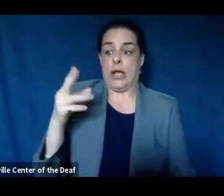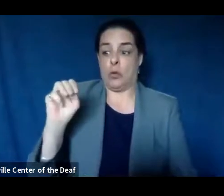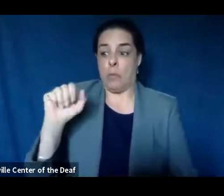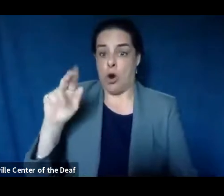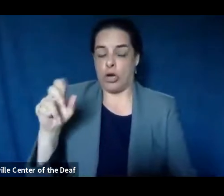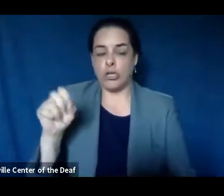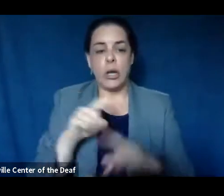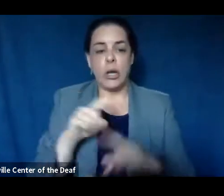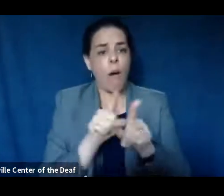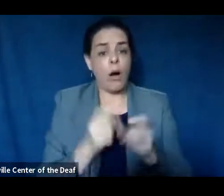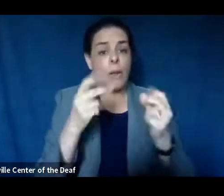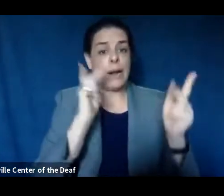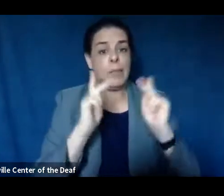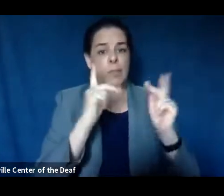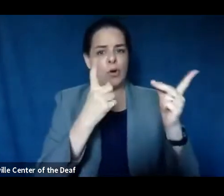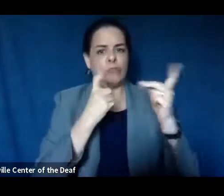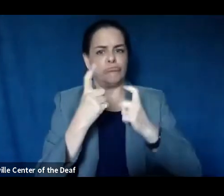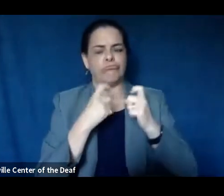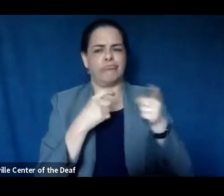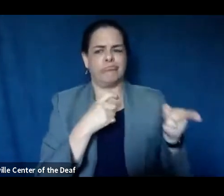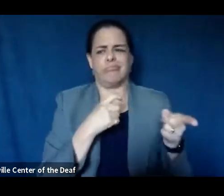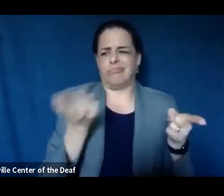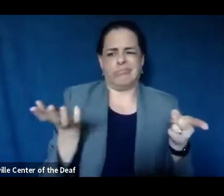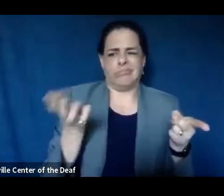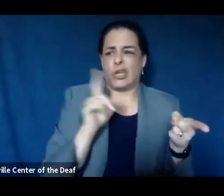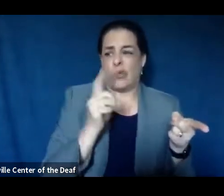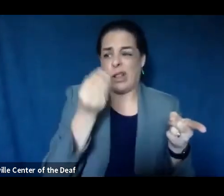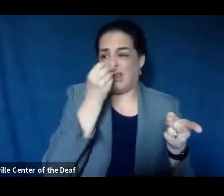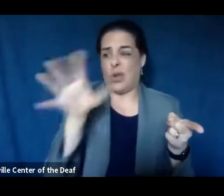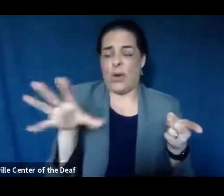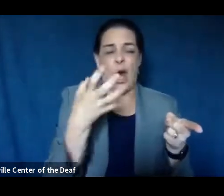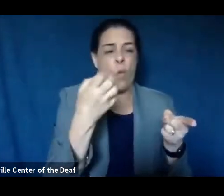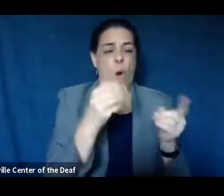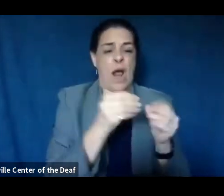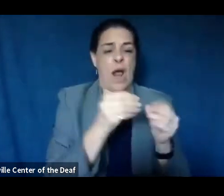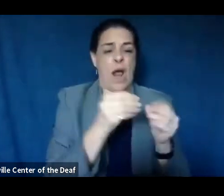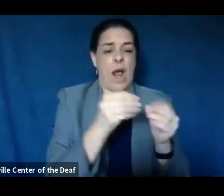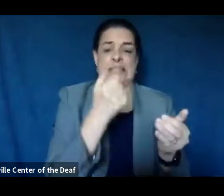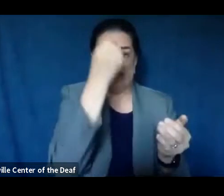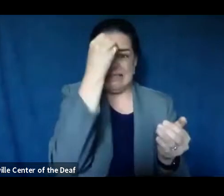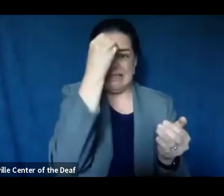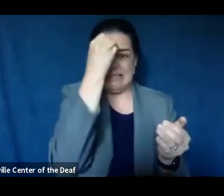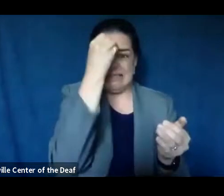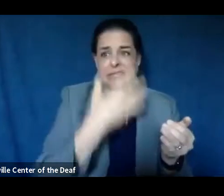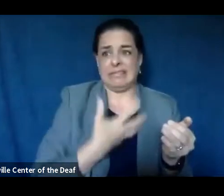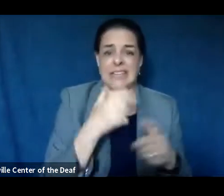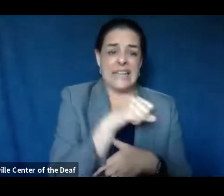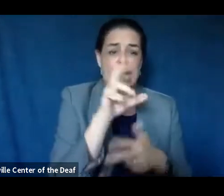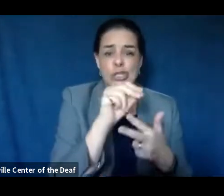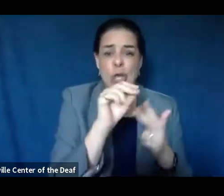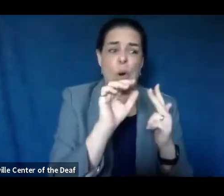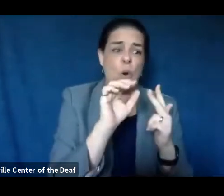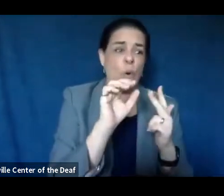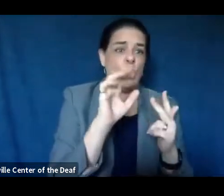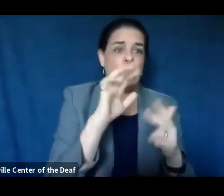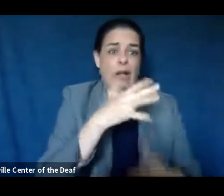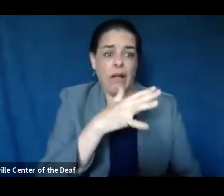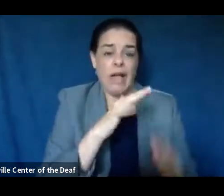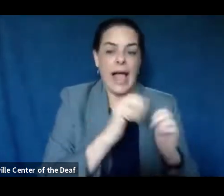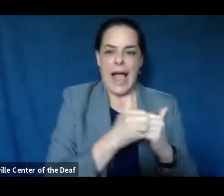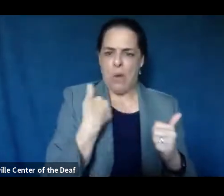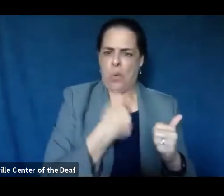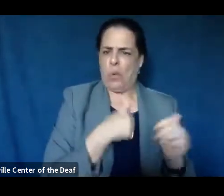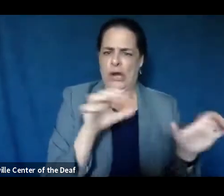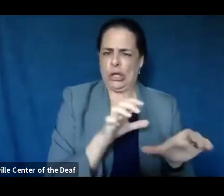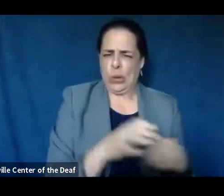asks from people who were on the other end of the spectrum who just really wanted a more simplified assessment of how we're doing. And that's where the red lights